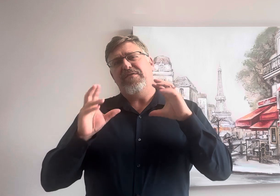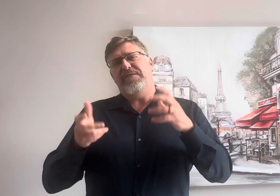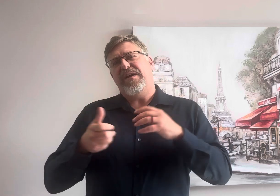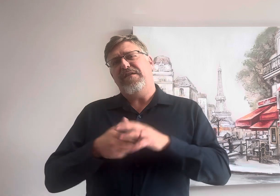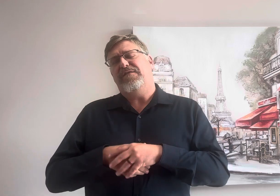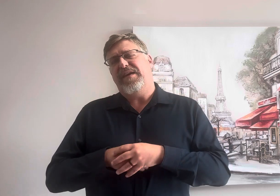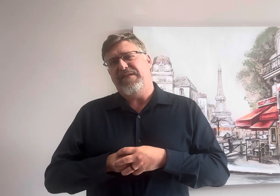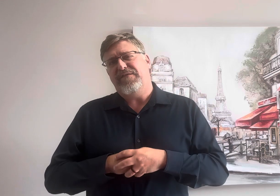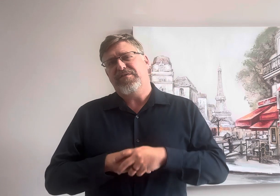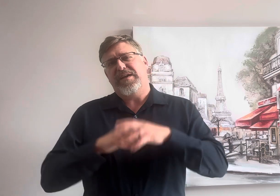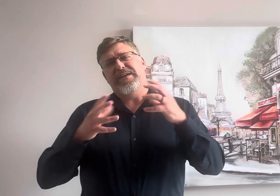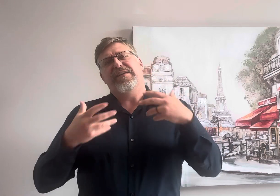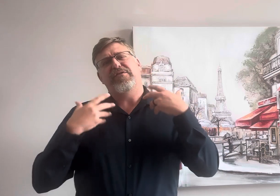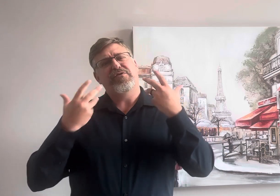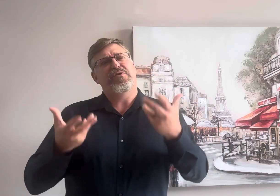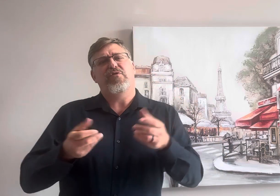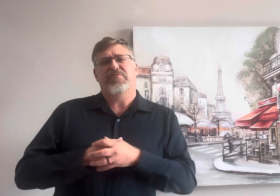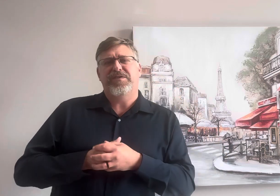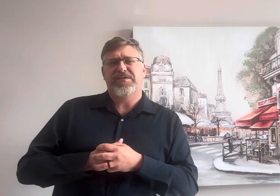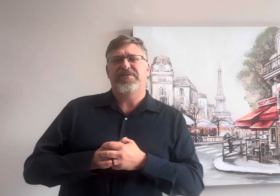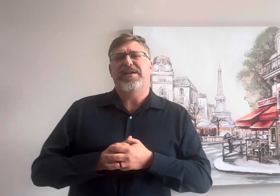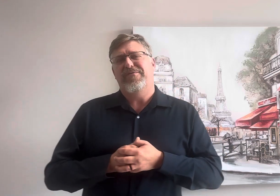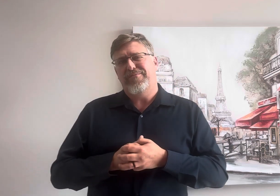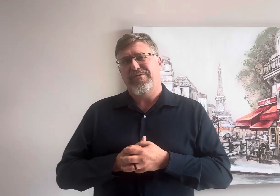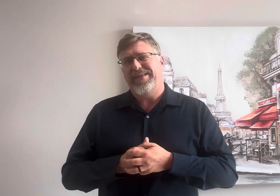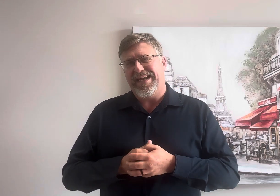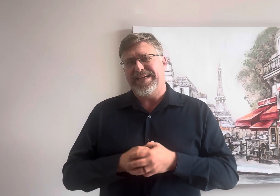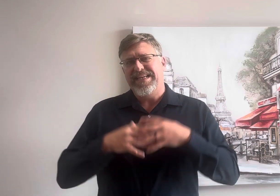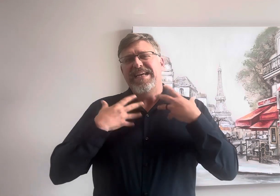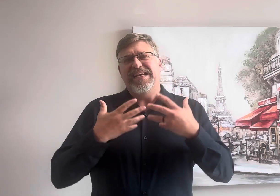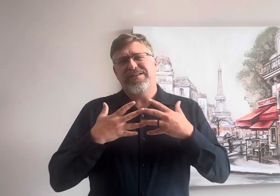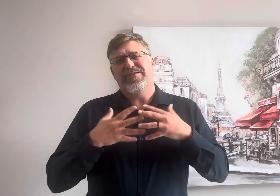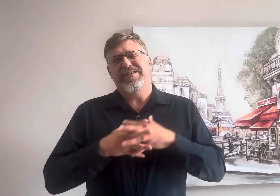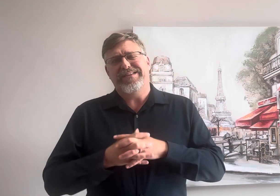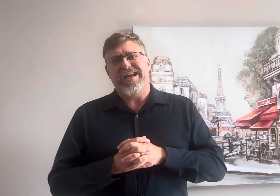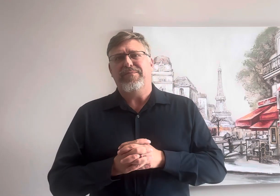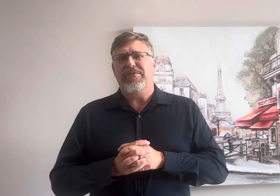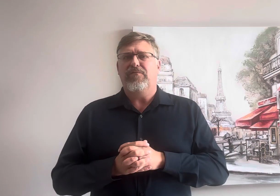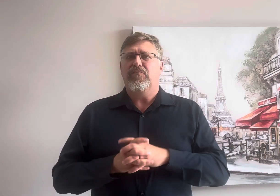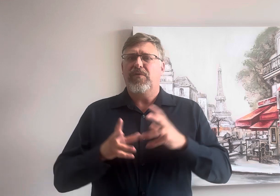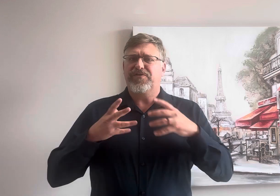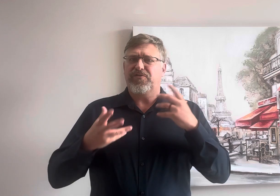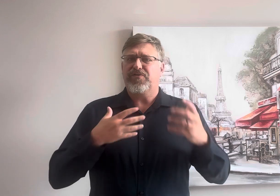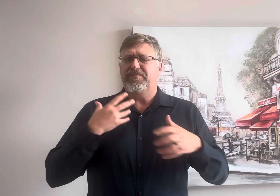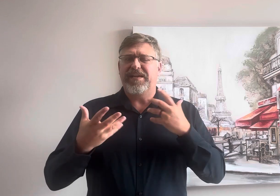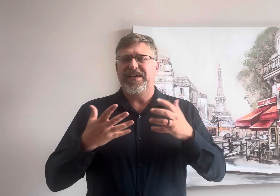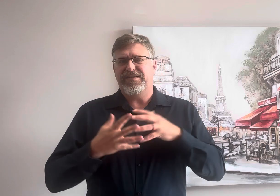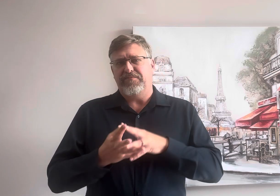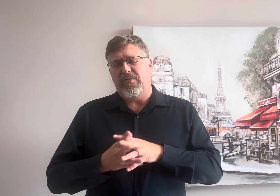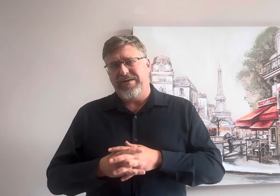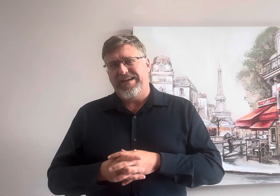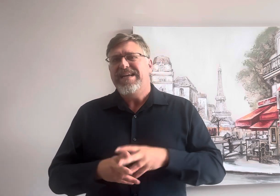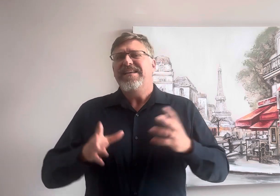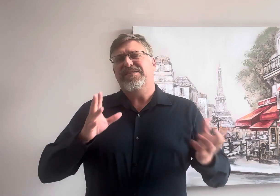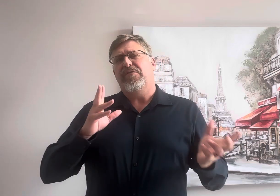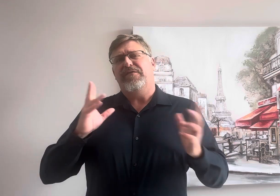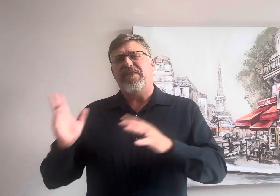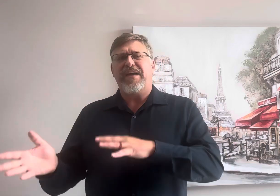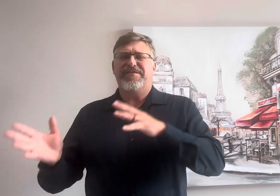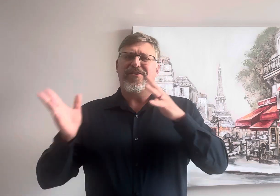to verify that false content or do your own research and how important that is is a good example where social media is important this whole five star